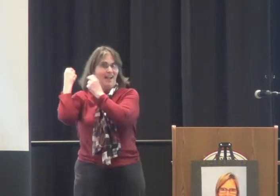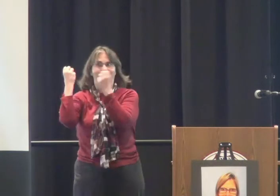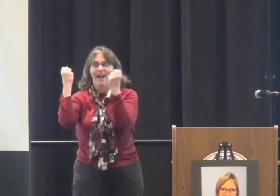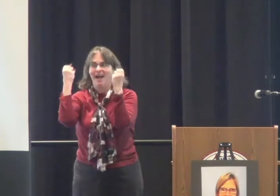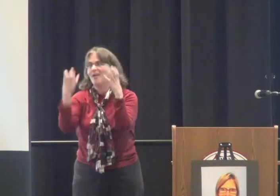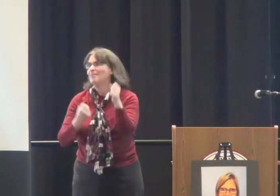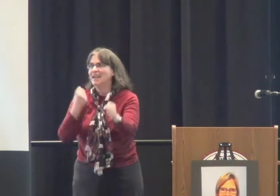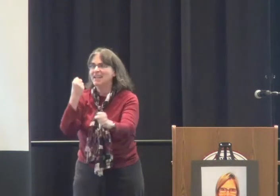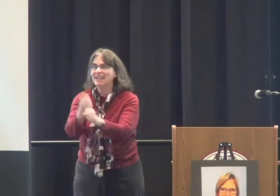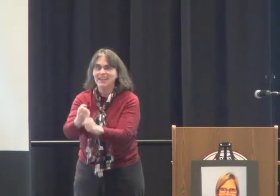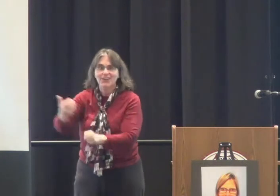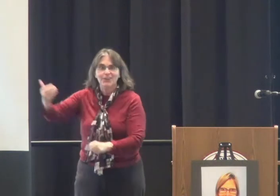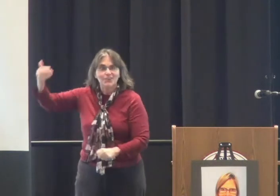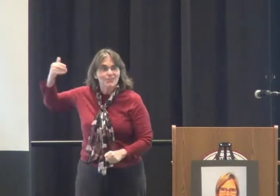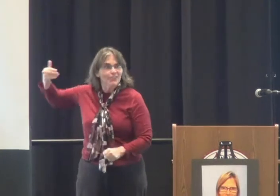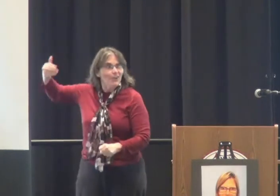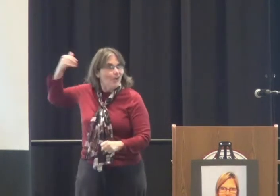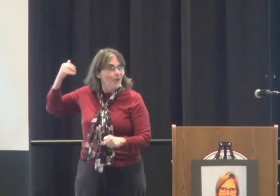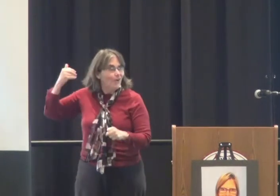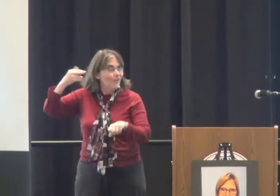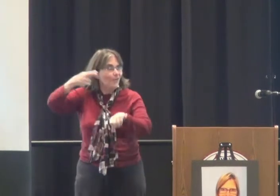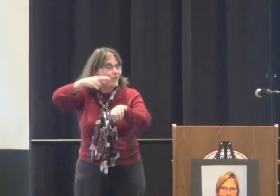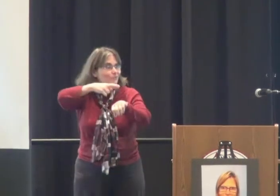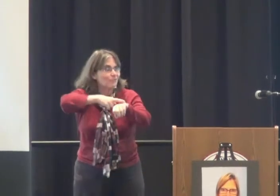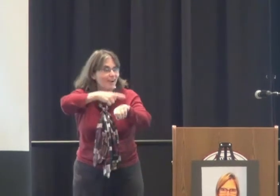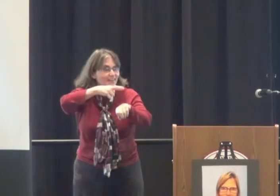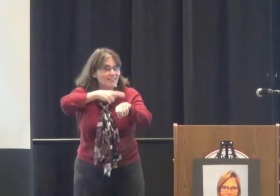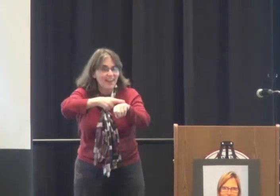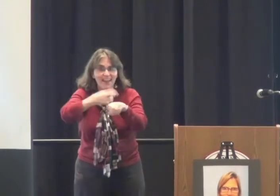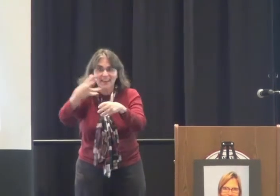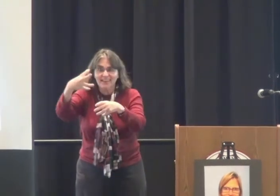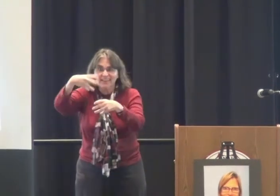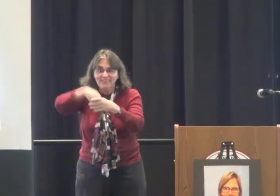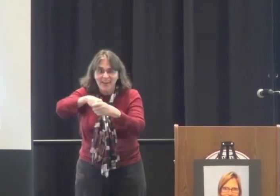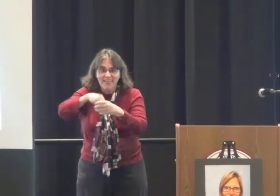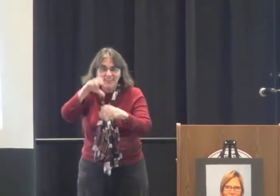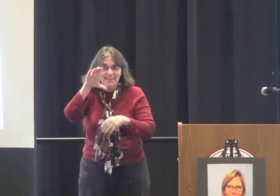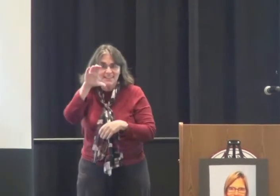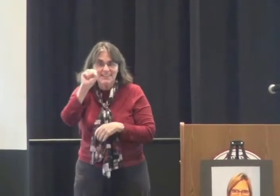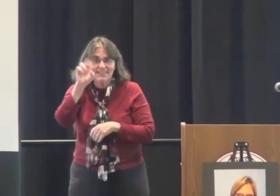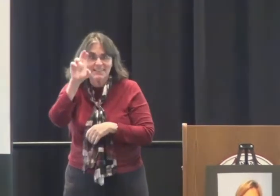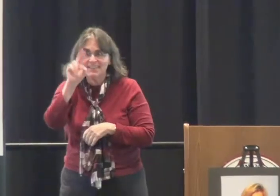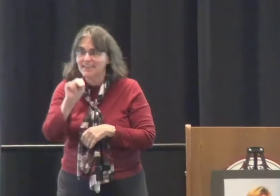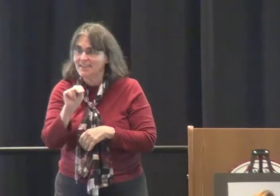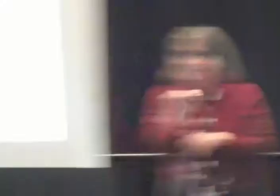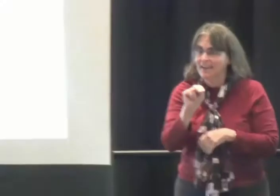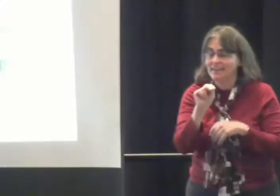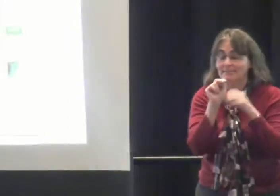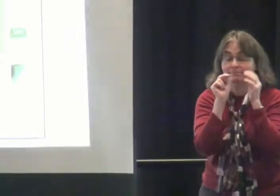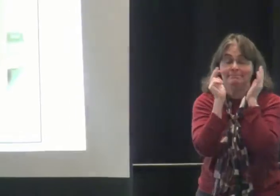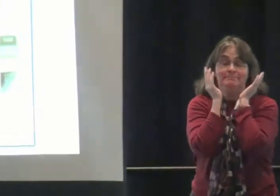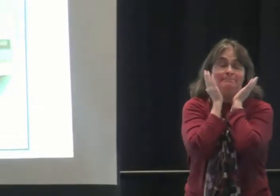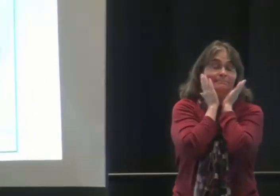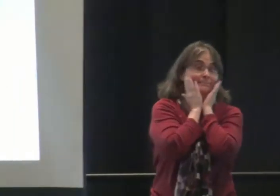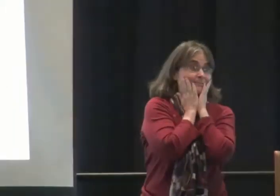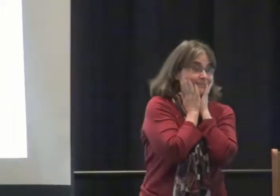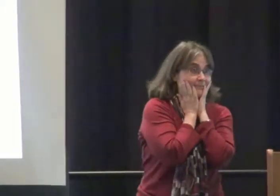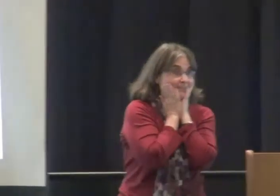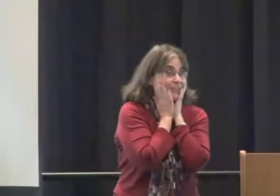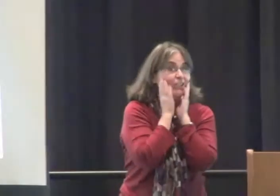When I look back on the amount of years that it's been that I know Roxanne and that she was a fixture here